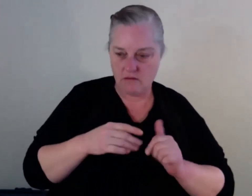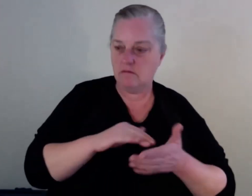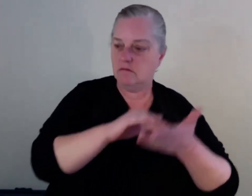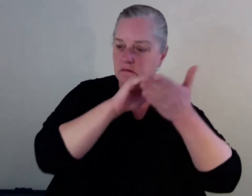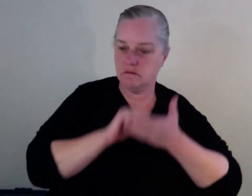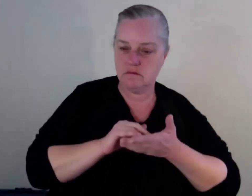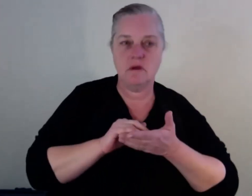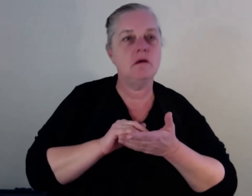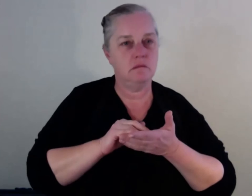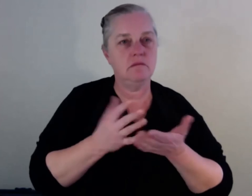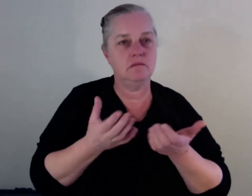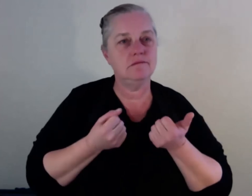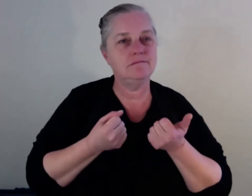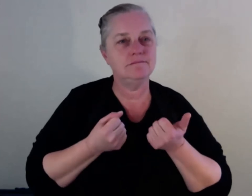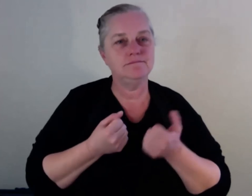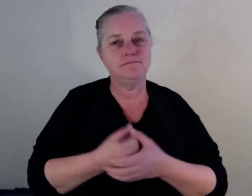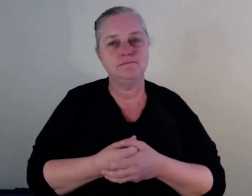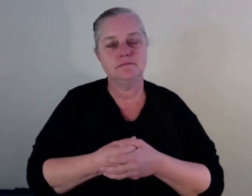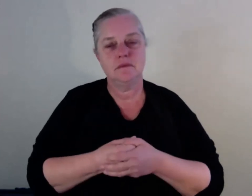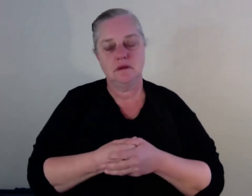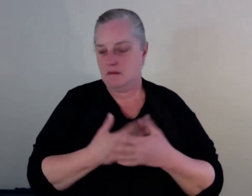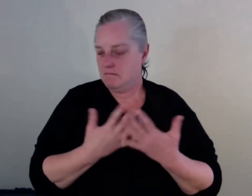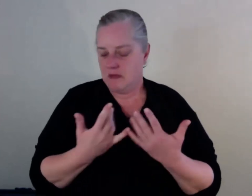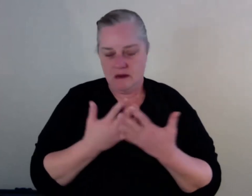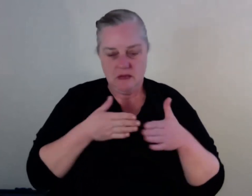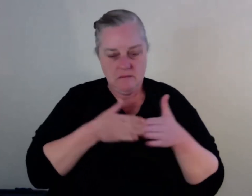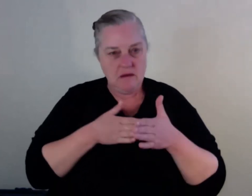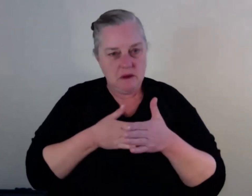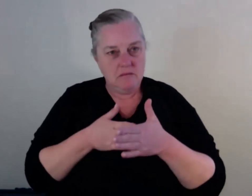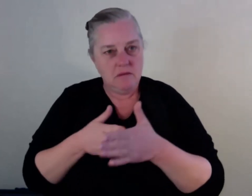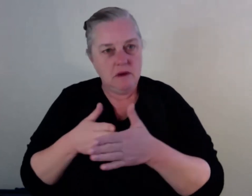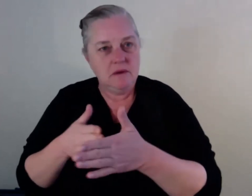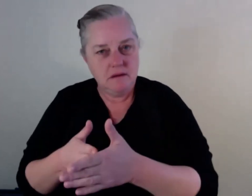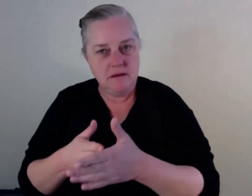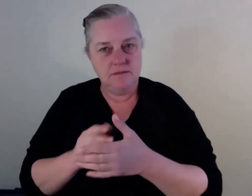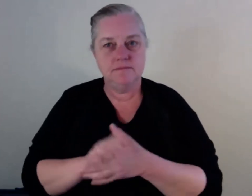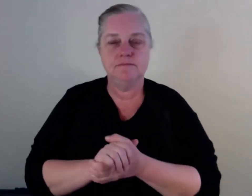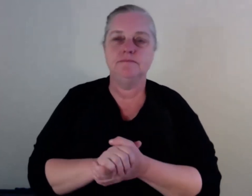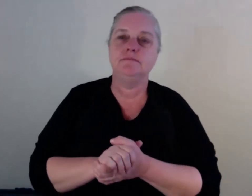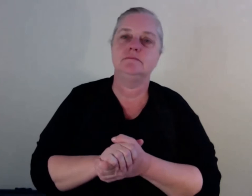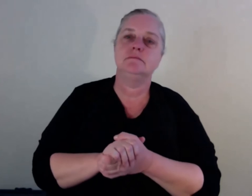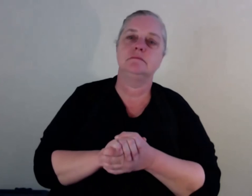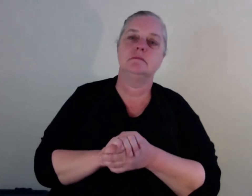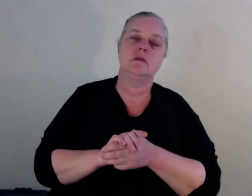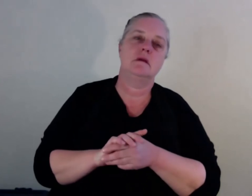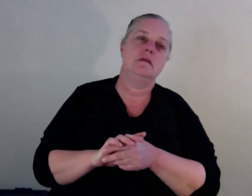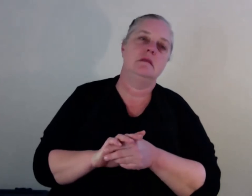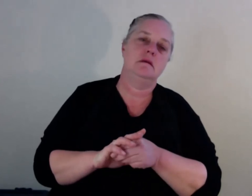done this for so long, like you've, you've used and you've done the jails institutions for that long that you, you don't even have